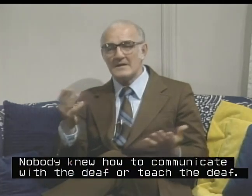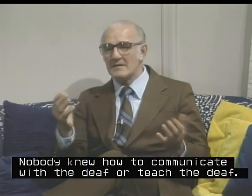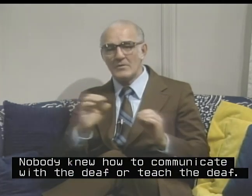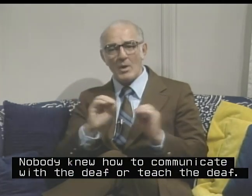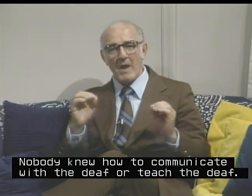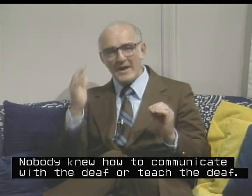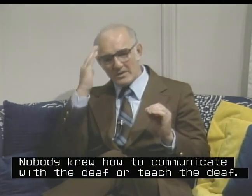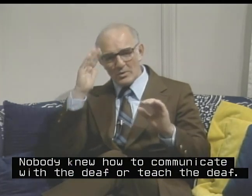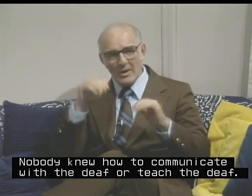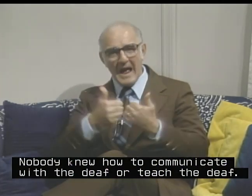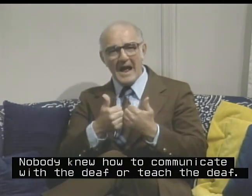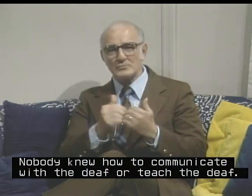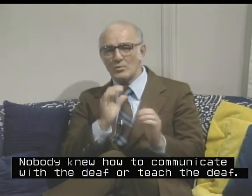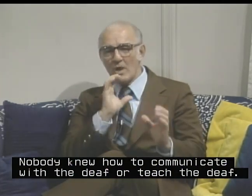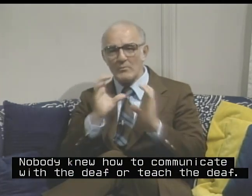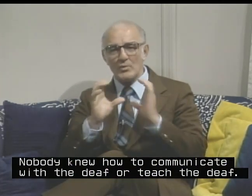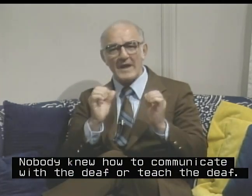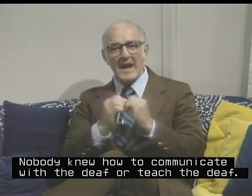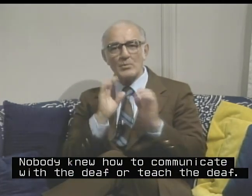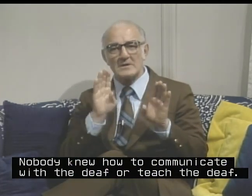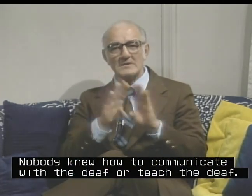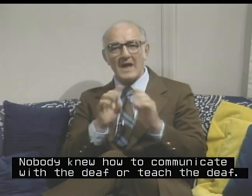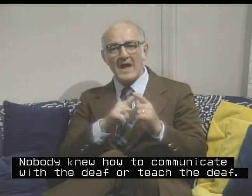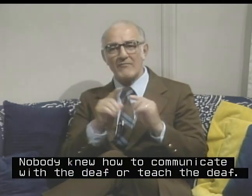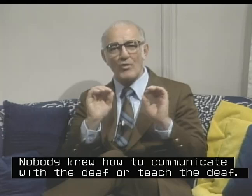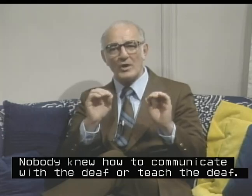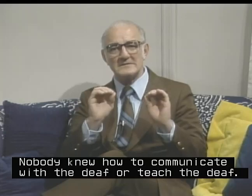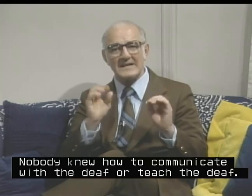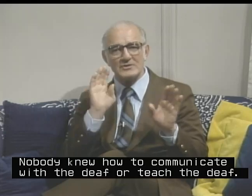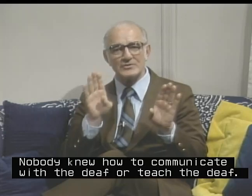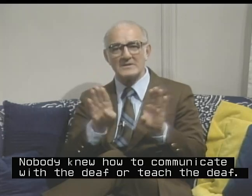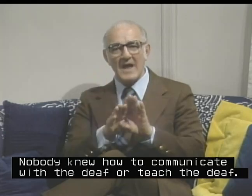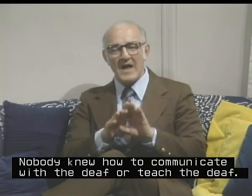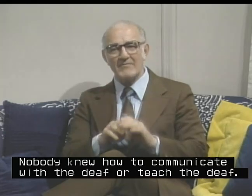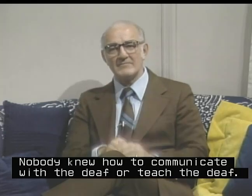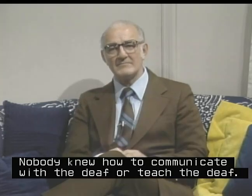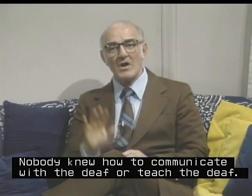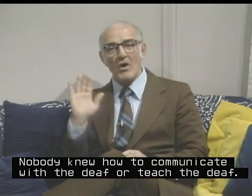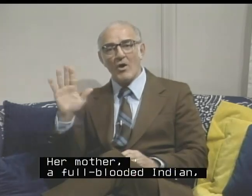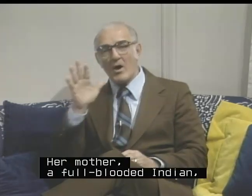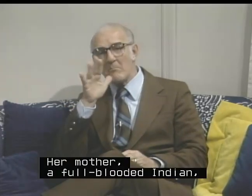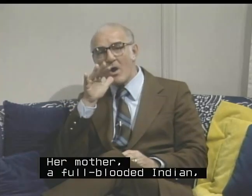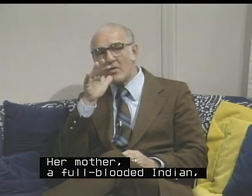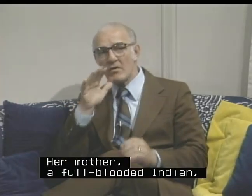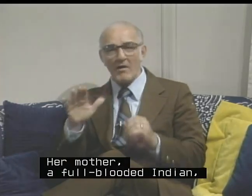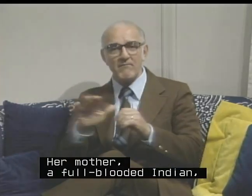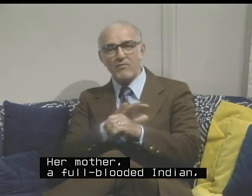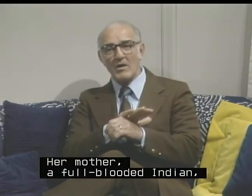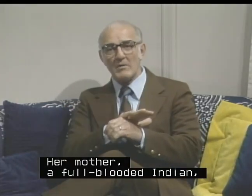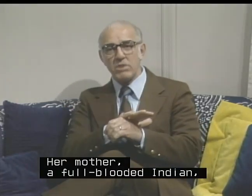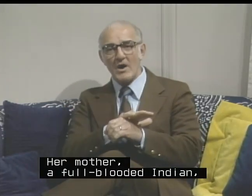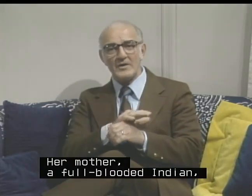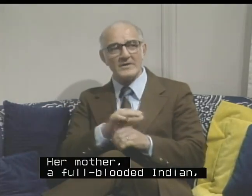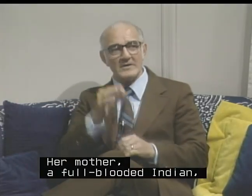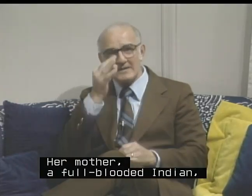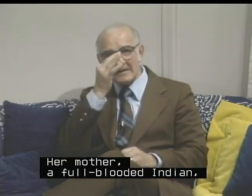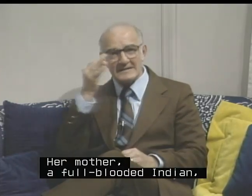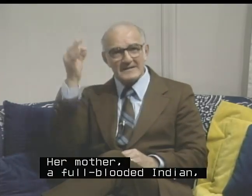Nobody knew how to communicate with the deaf or teach the deaf. Her mother, a full-bodied Indian,